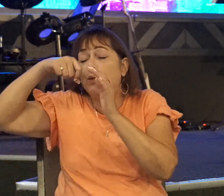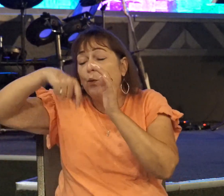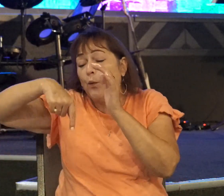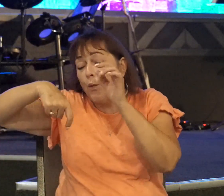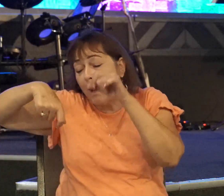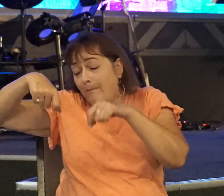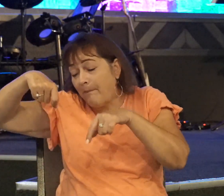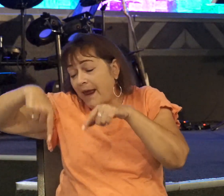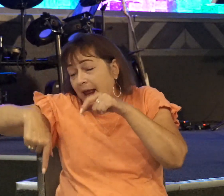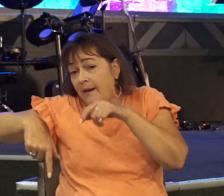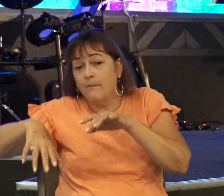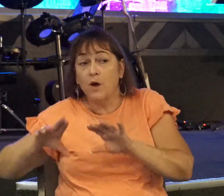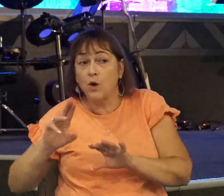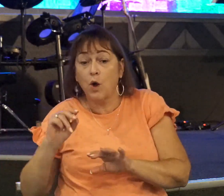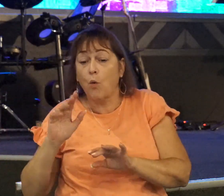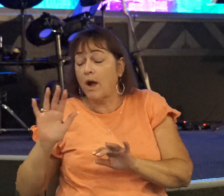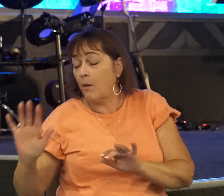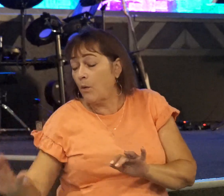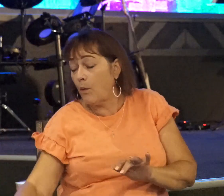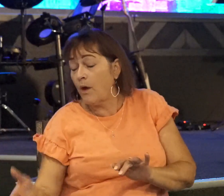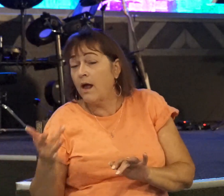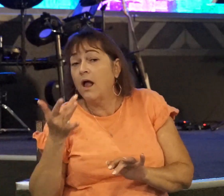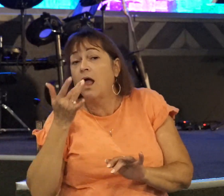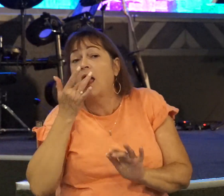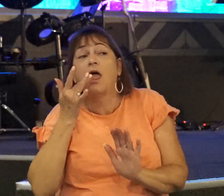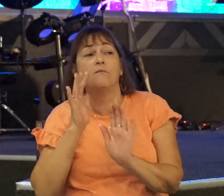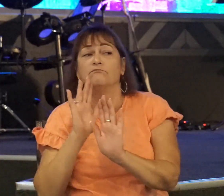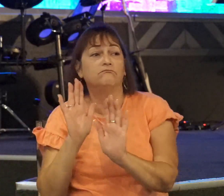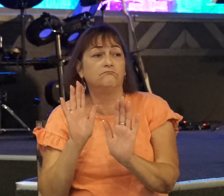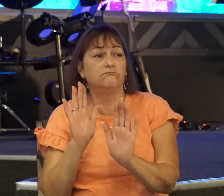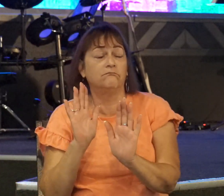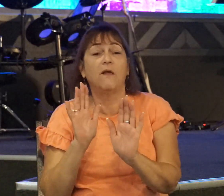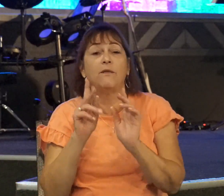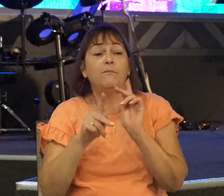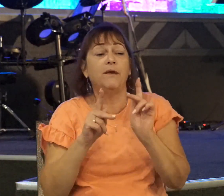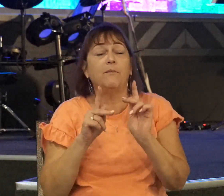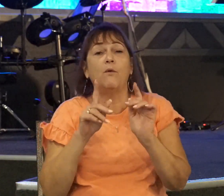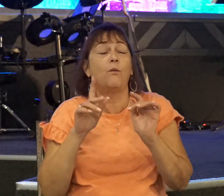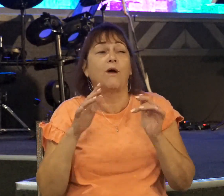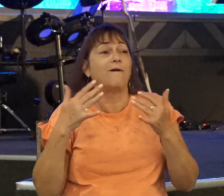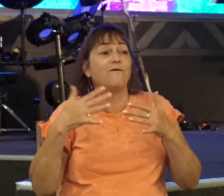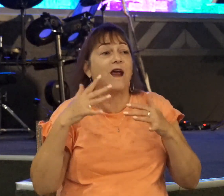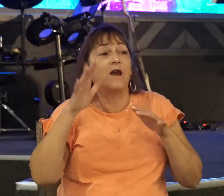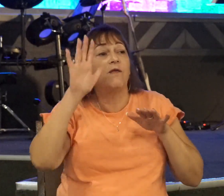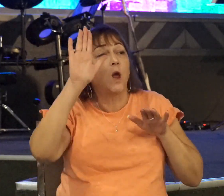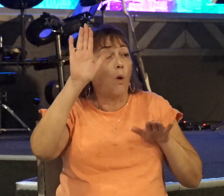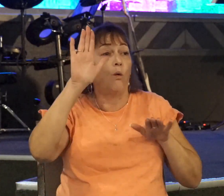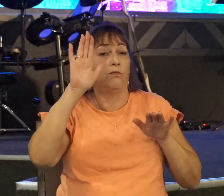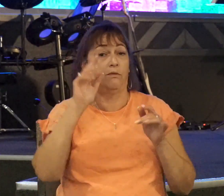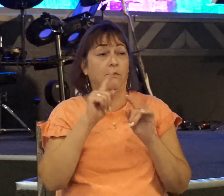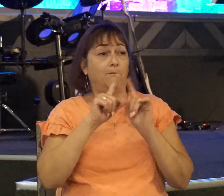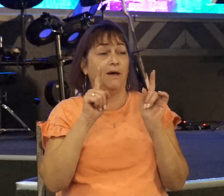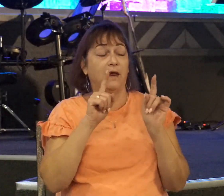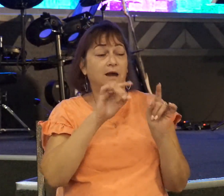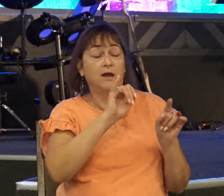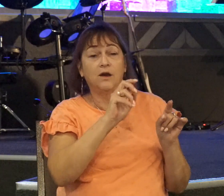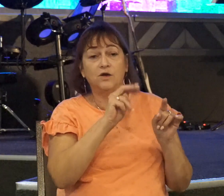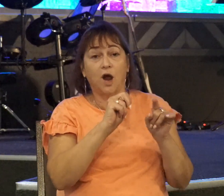But no one put his hand to his mouth, for the people feared the oath. But Jonathan, well,